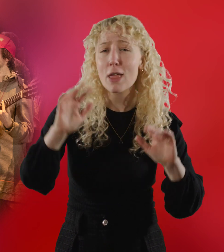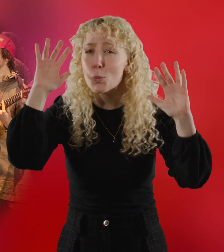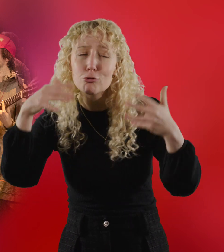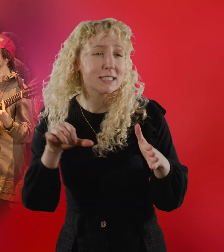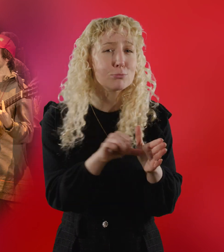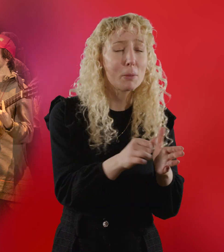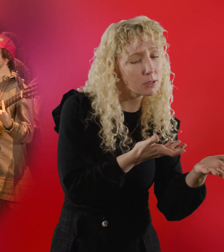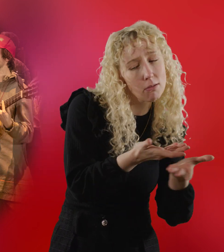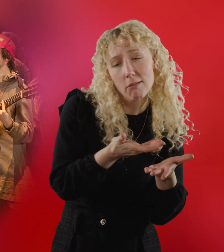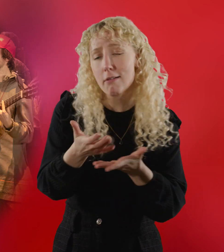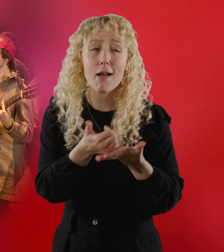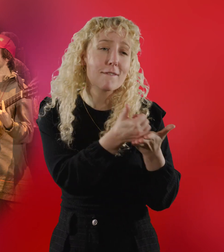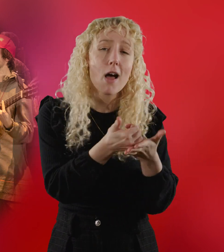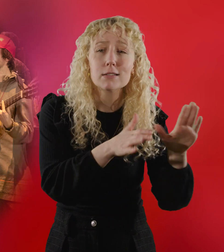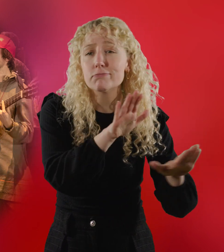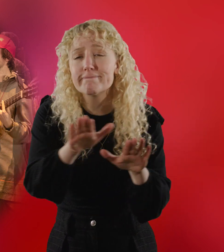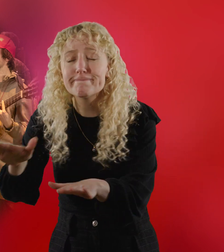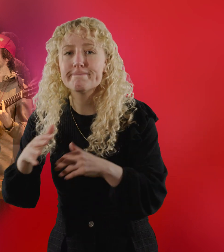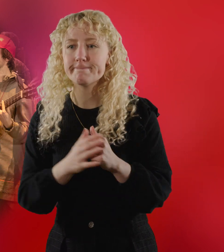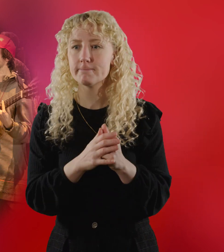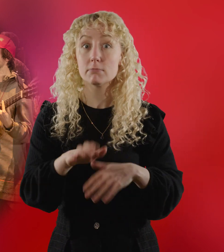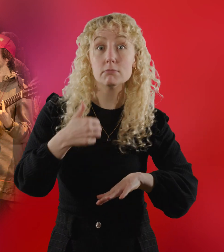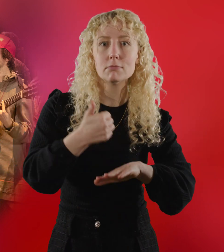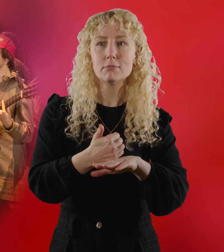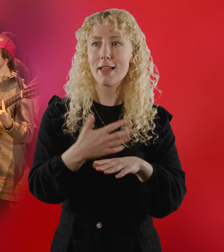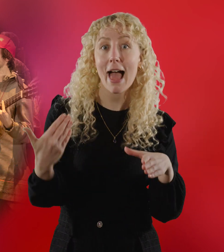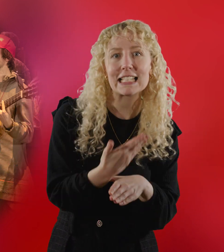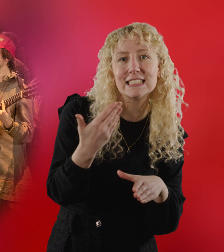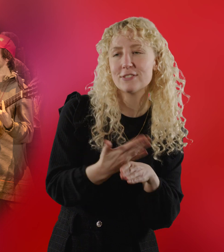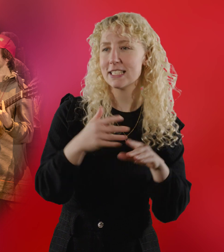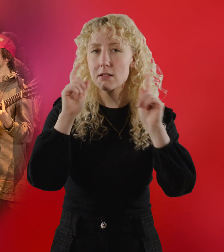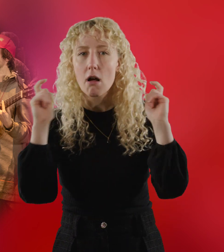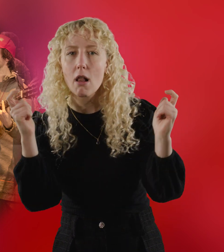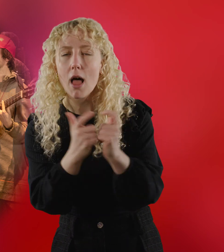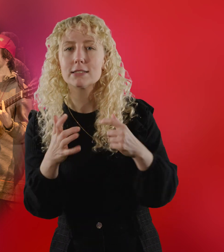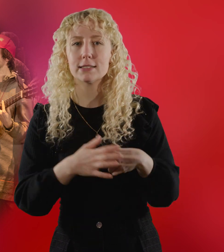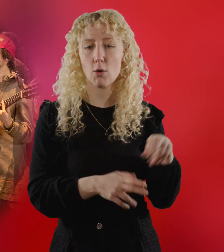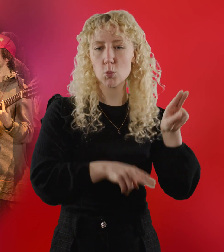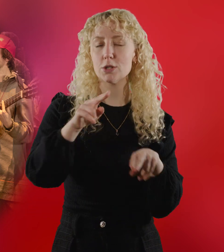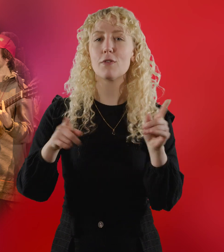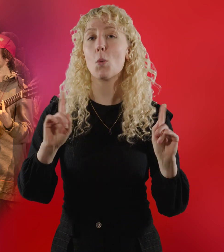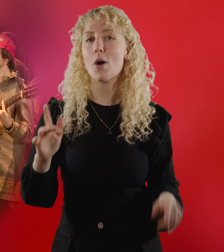gives them advice. Organises activities and classes. And holds auditions for live entertainment.